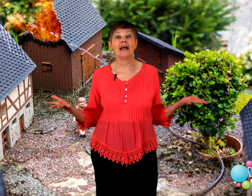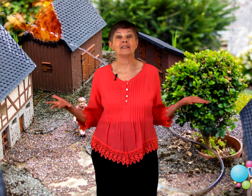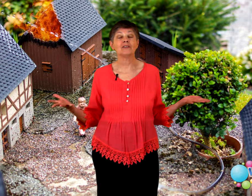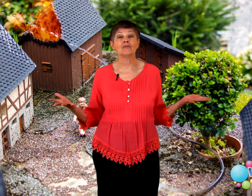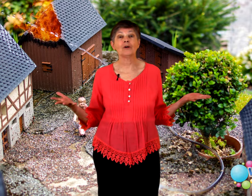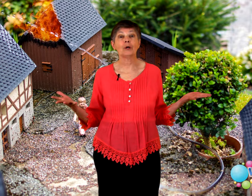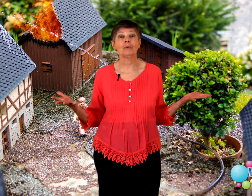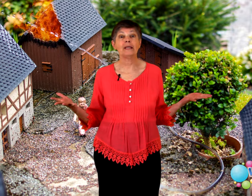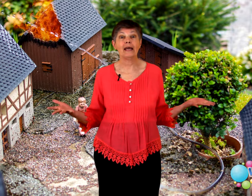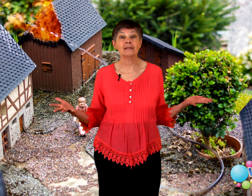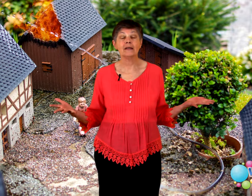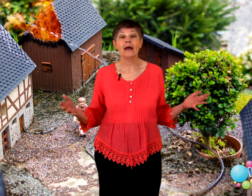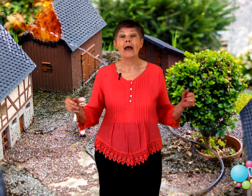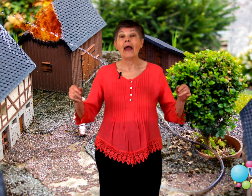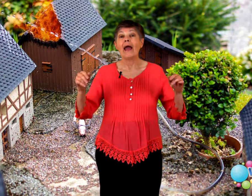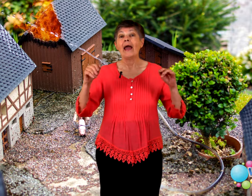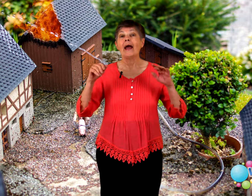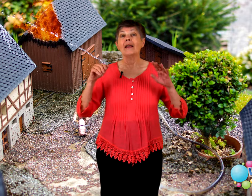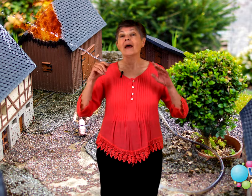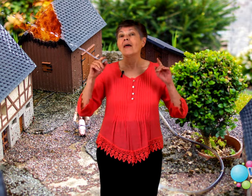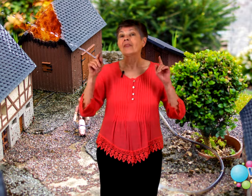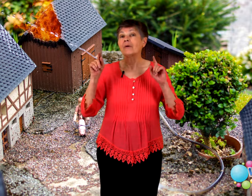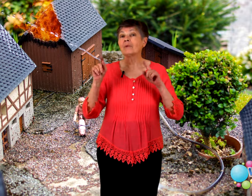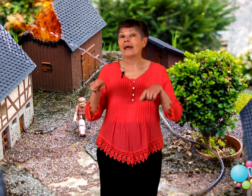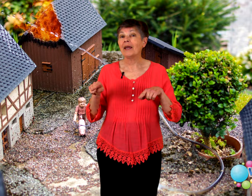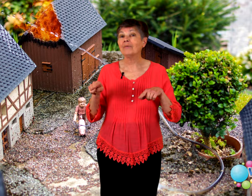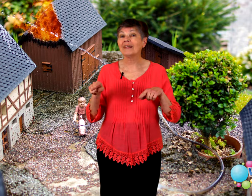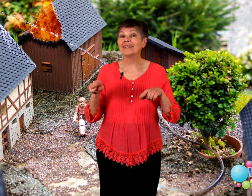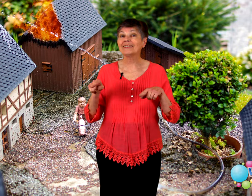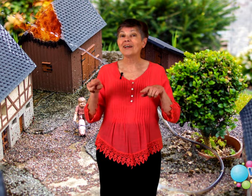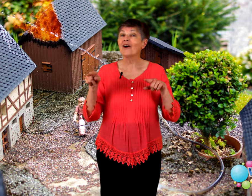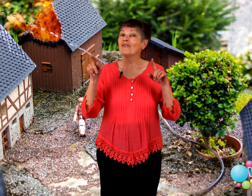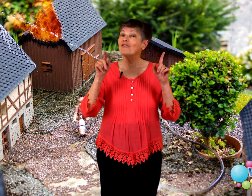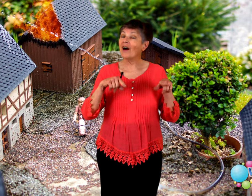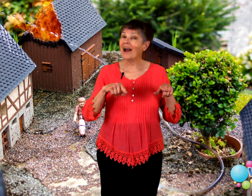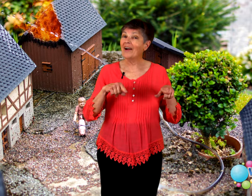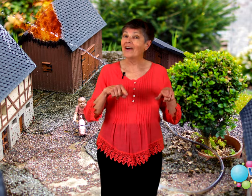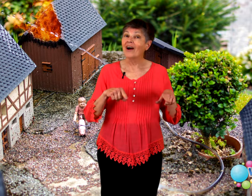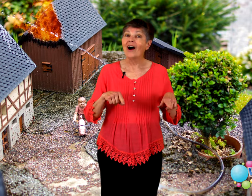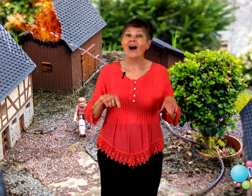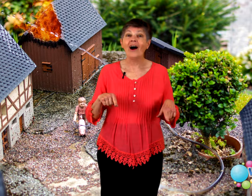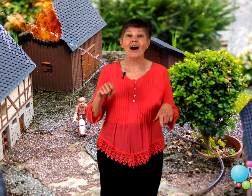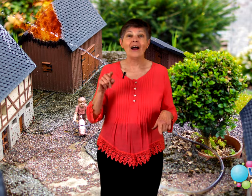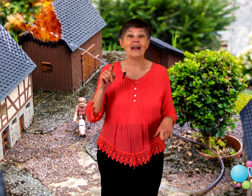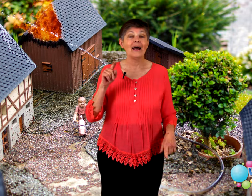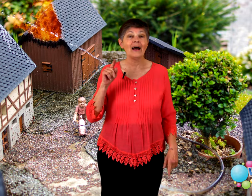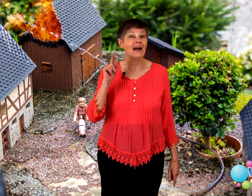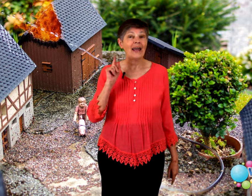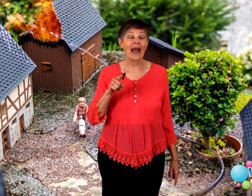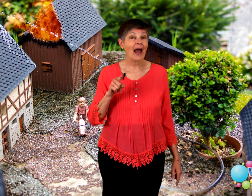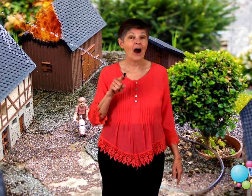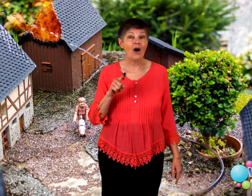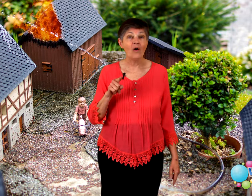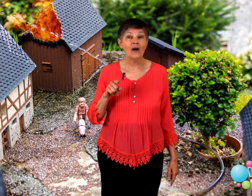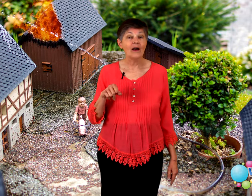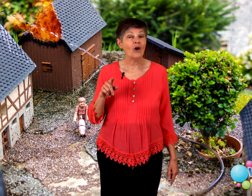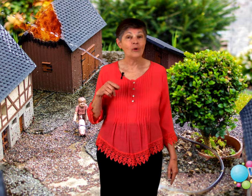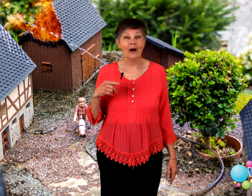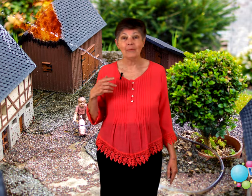It lasted for a couple days. And they blamed this fire on a cow owned by